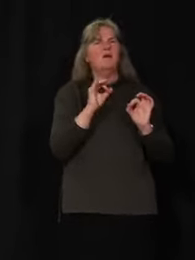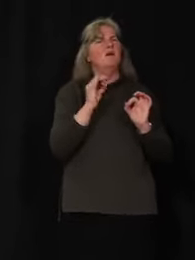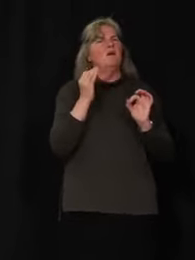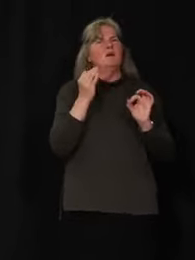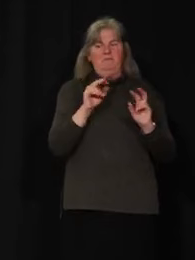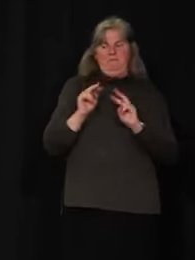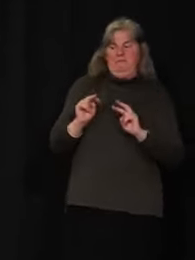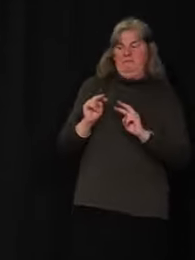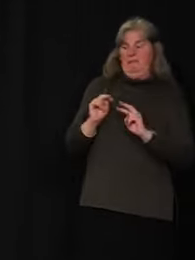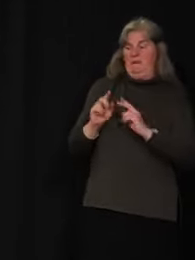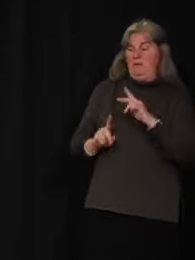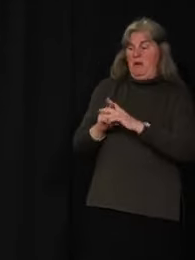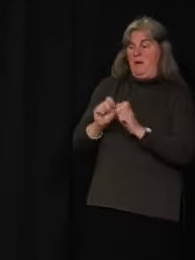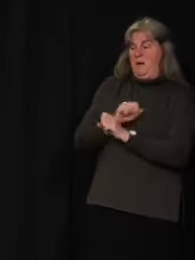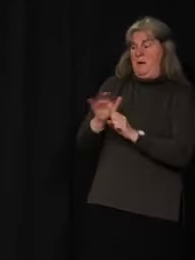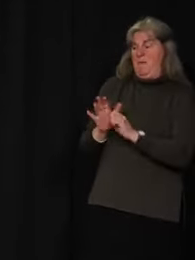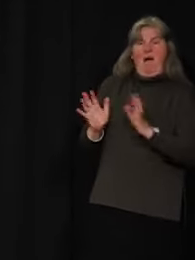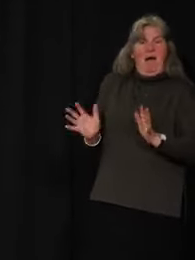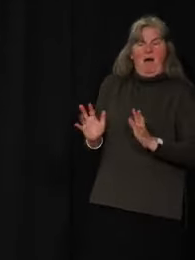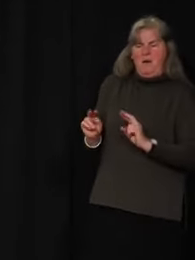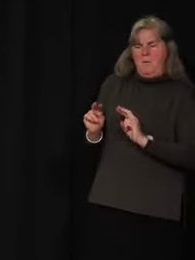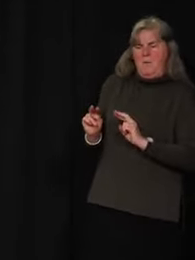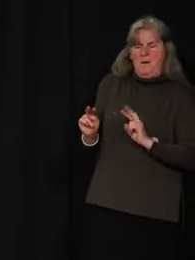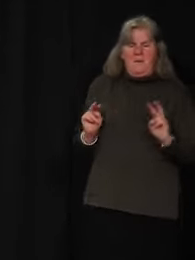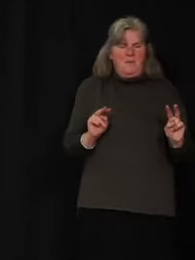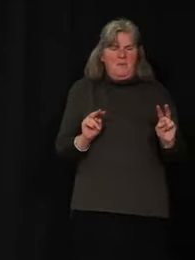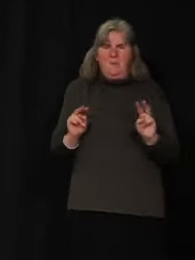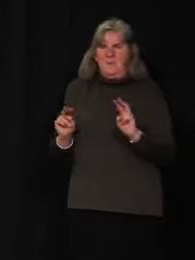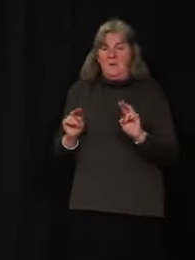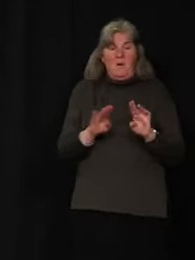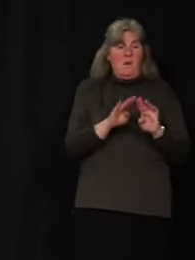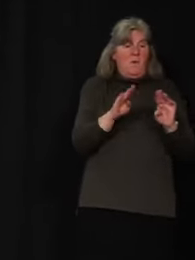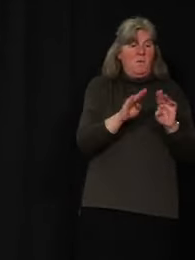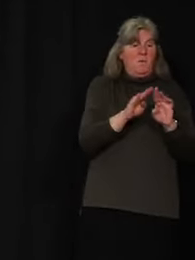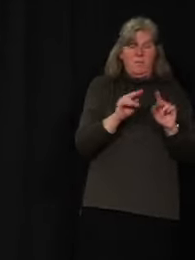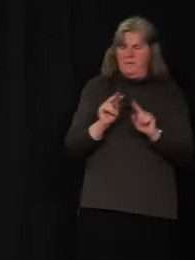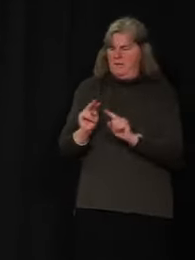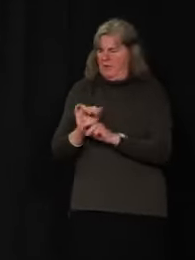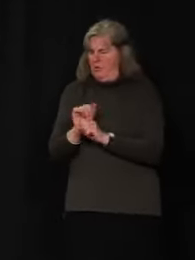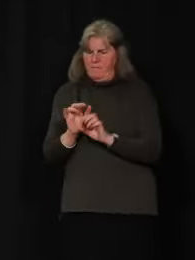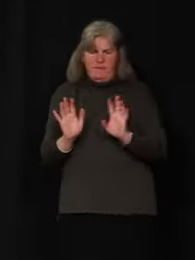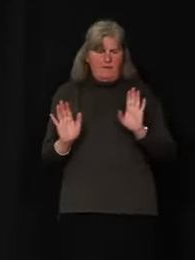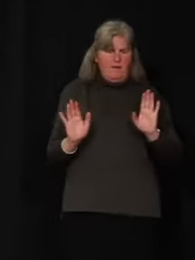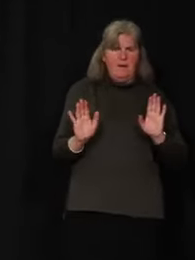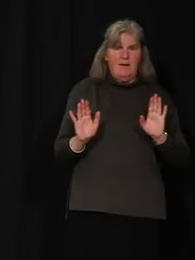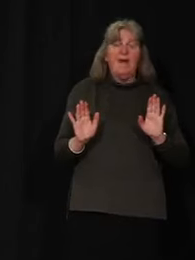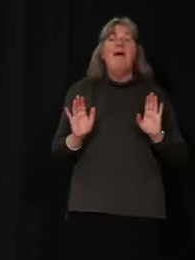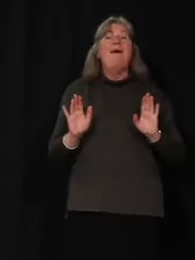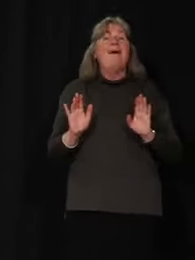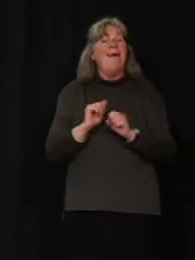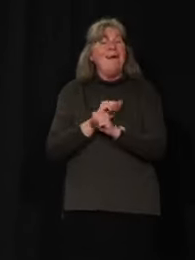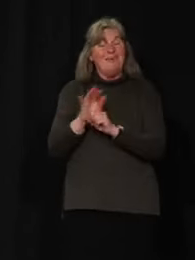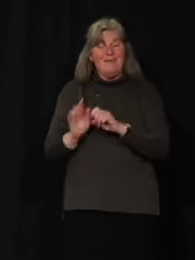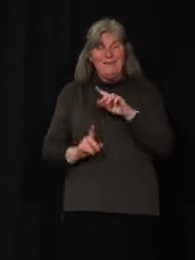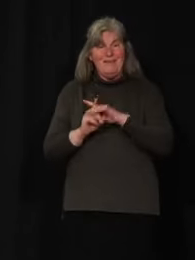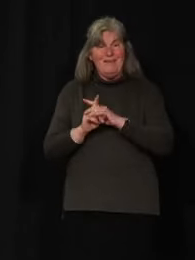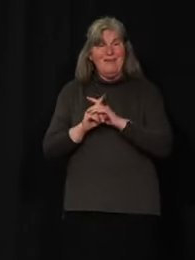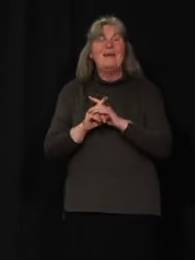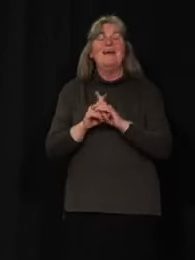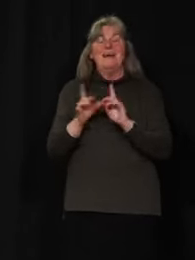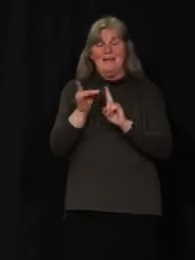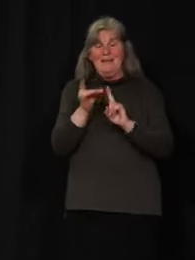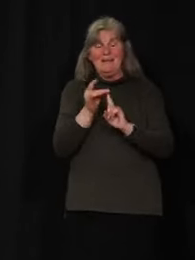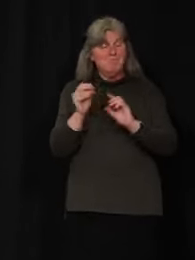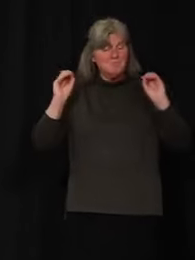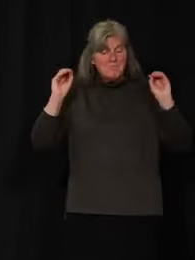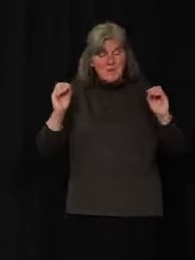If all goes well, and if there is no change in UConn's infection numbers, we feel that by June 15th we will